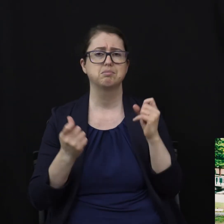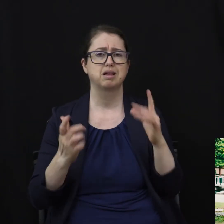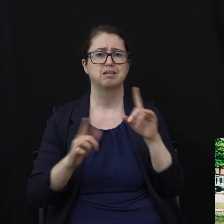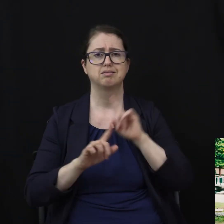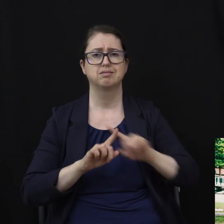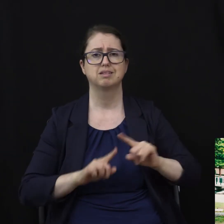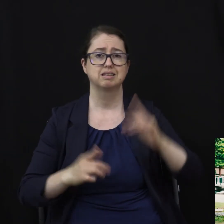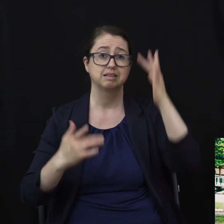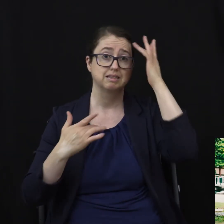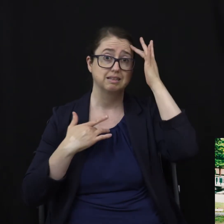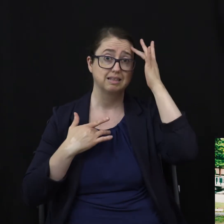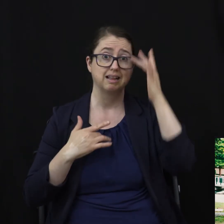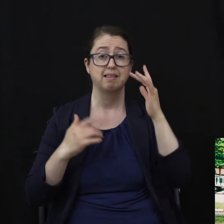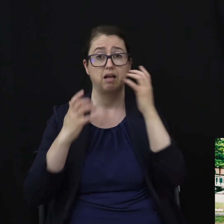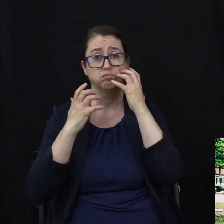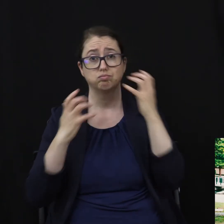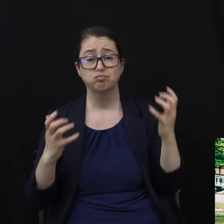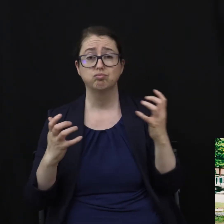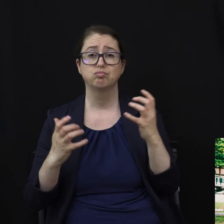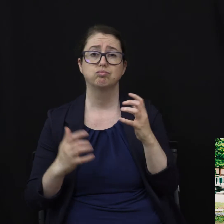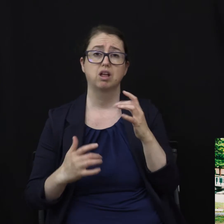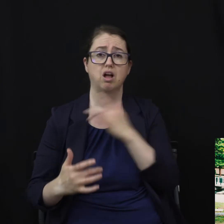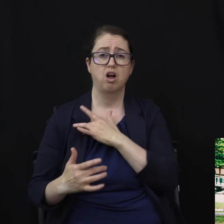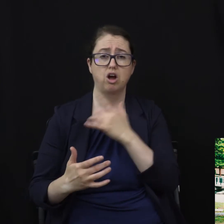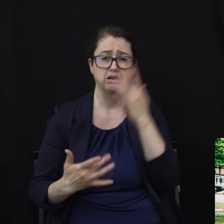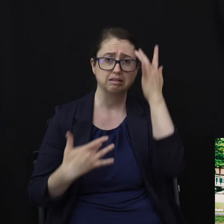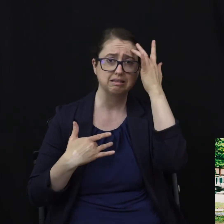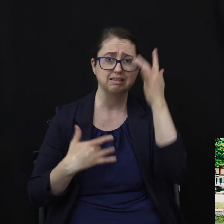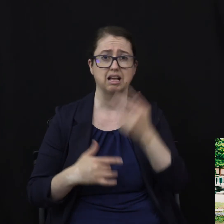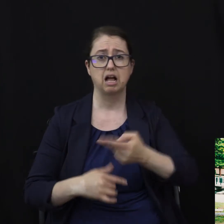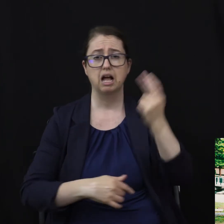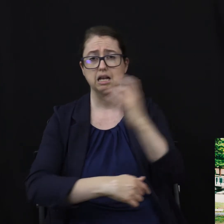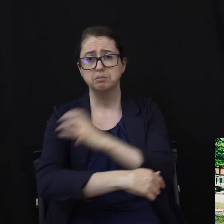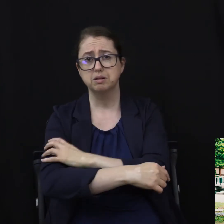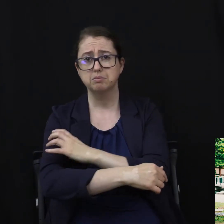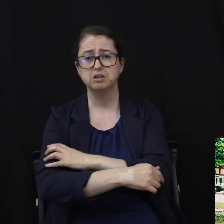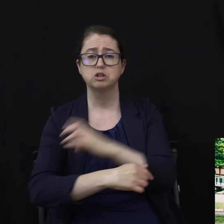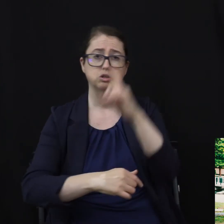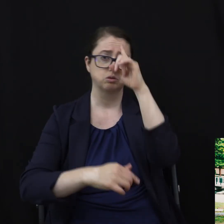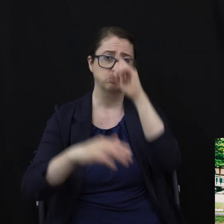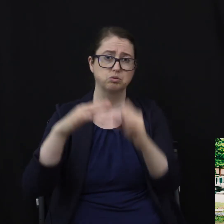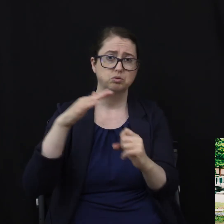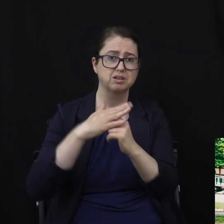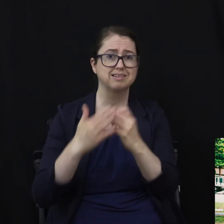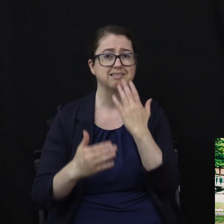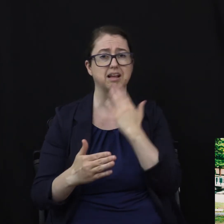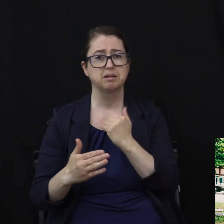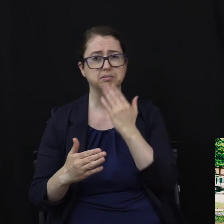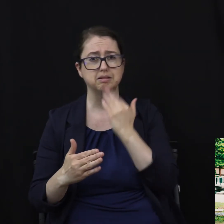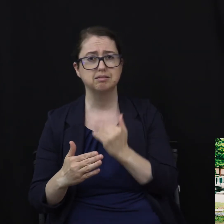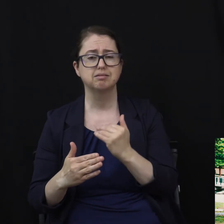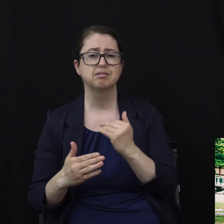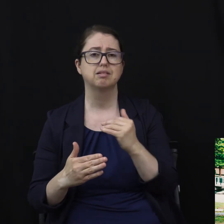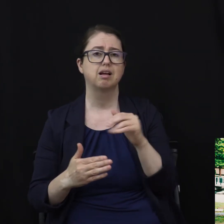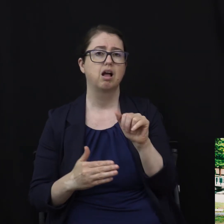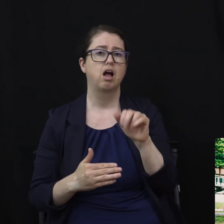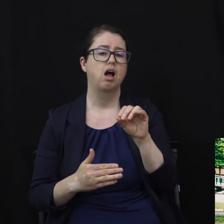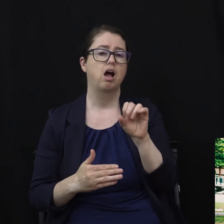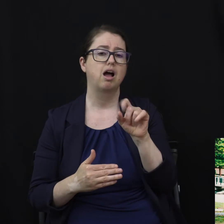obesity, heart disease, high blood pressure, stroke, diabetes, osteoporosis, cancer,